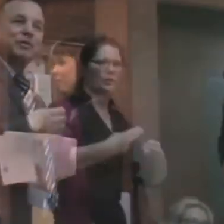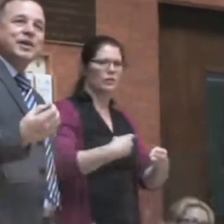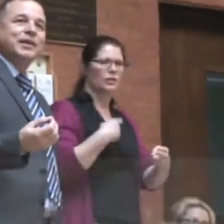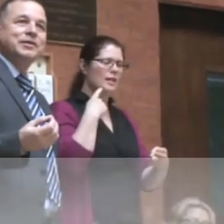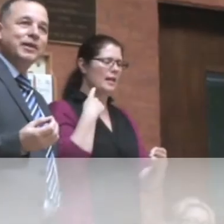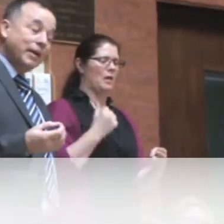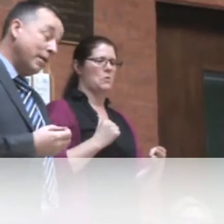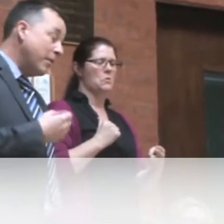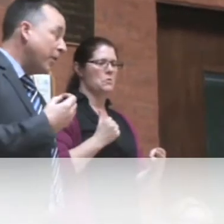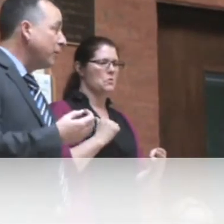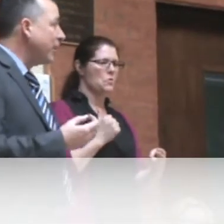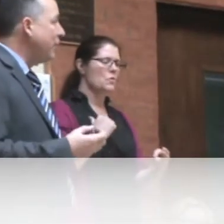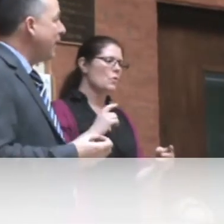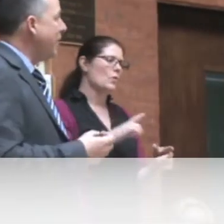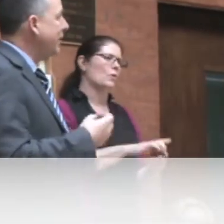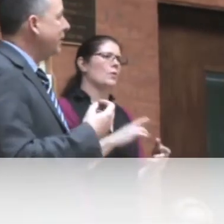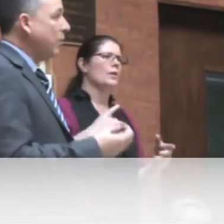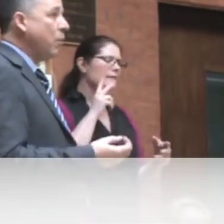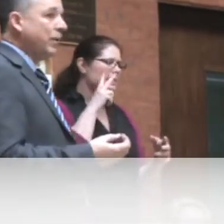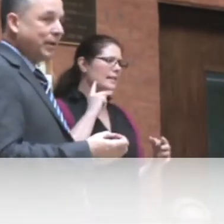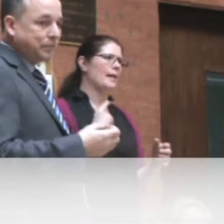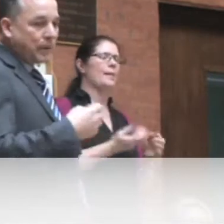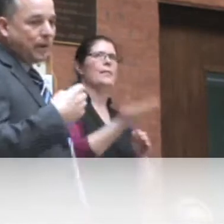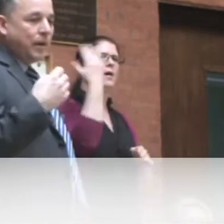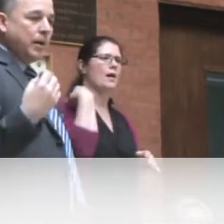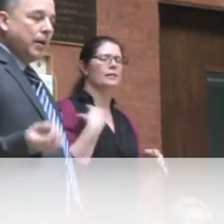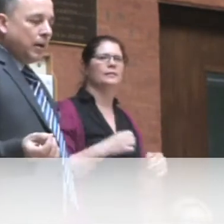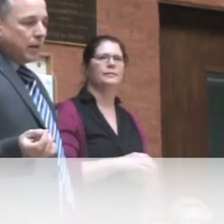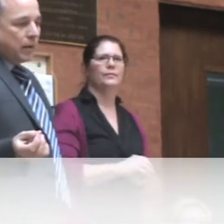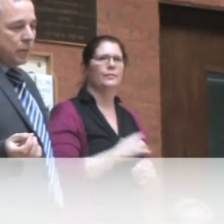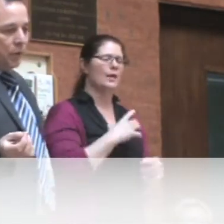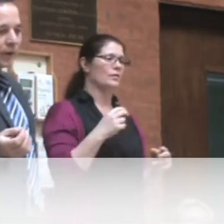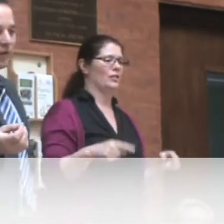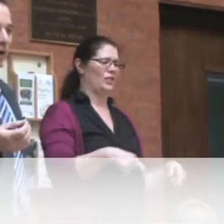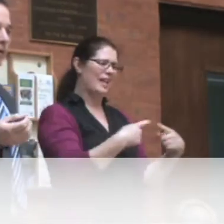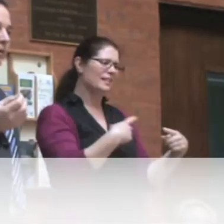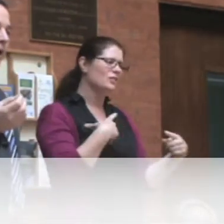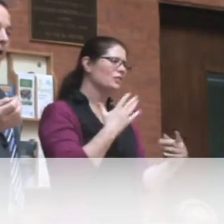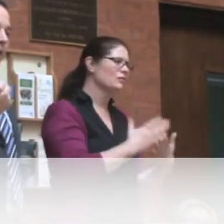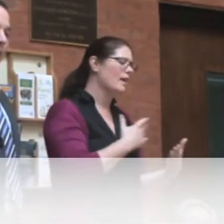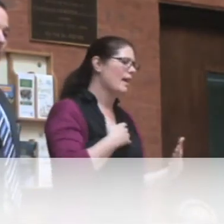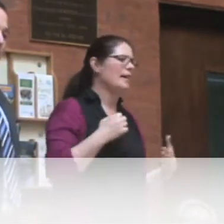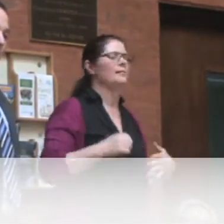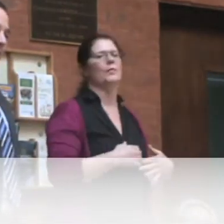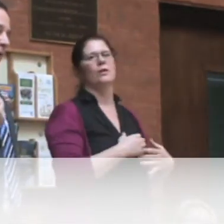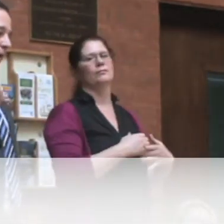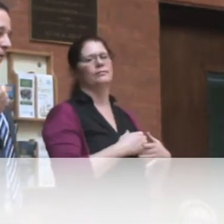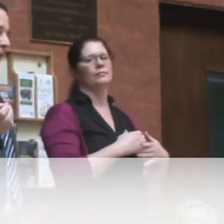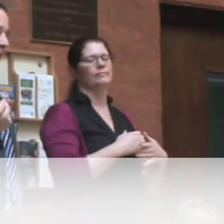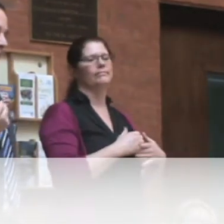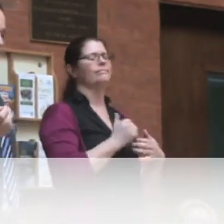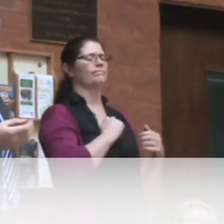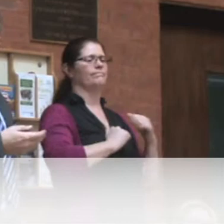which aims to give customers an opportunity to express choice and control over the support they receive, underlined by CEO Jeff Skip